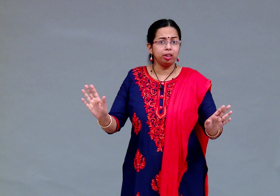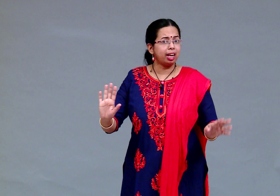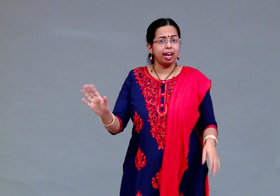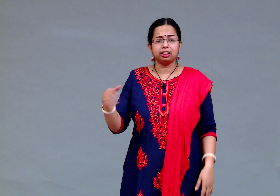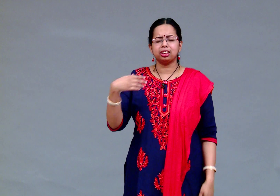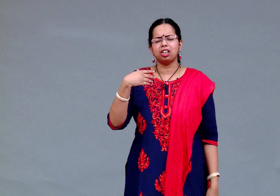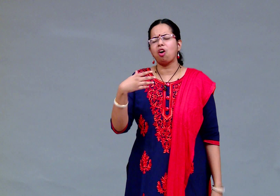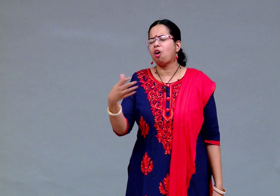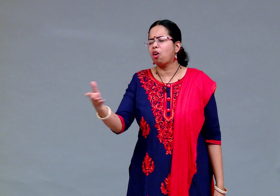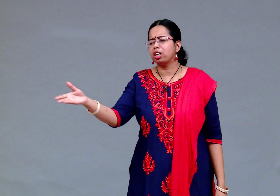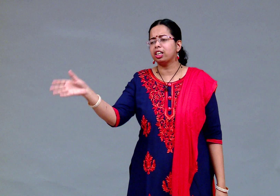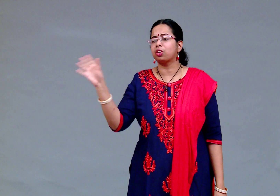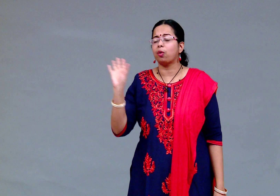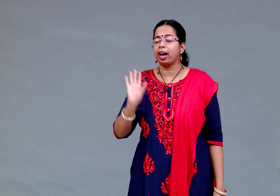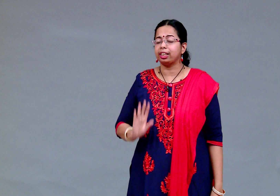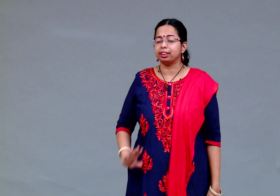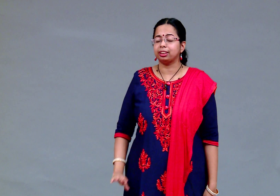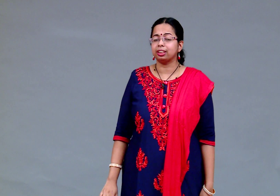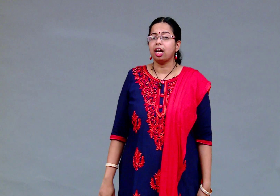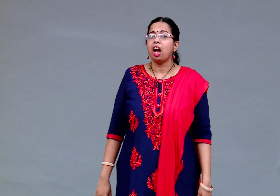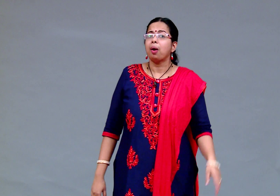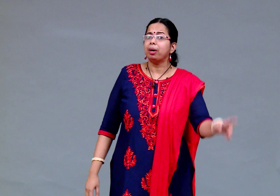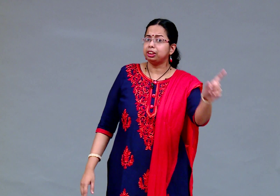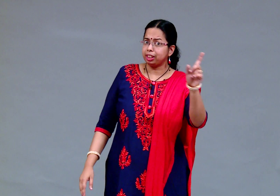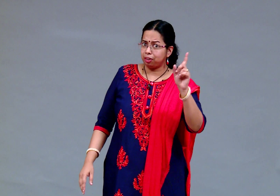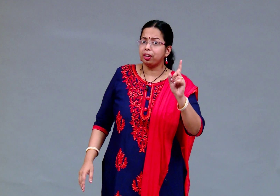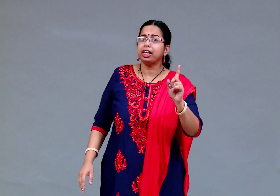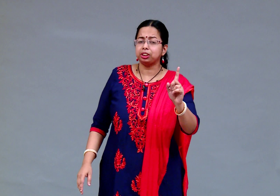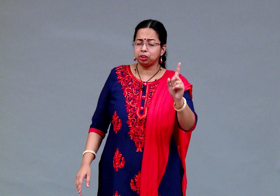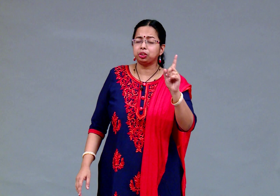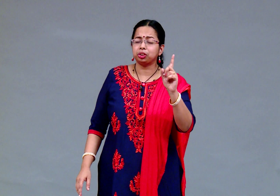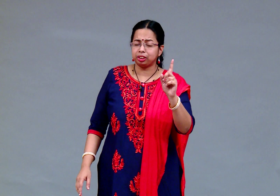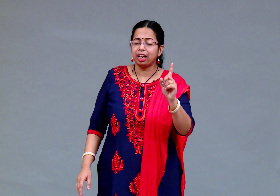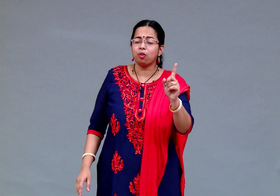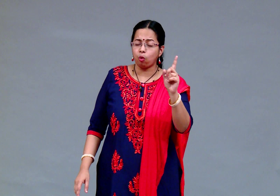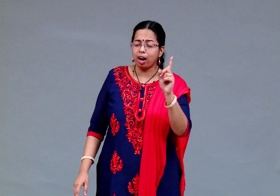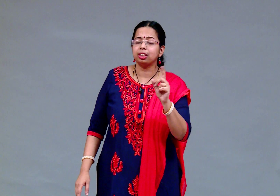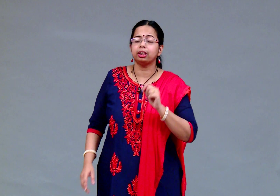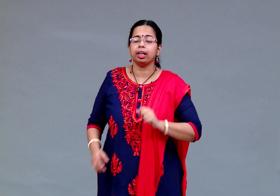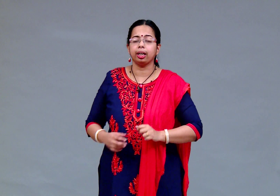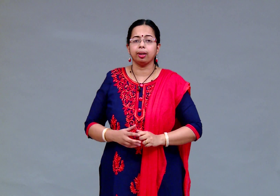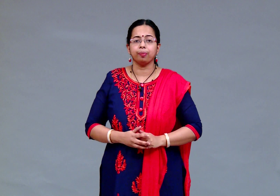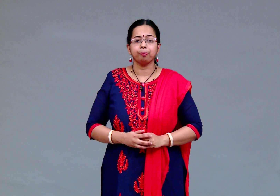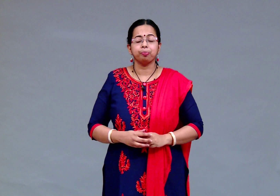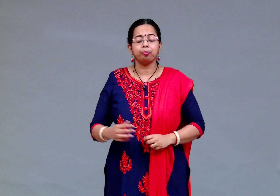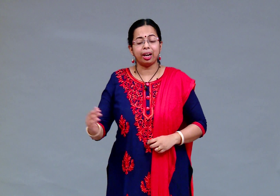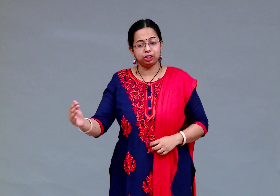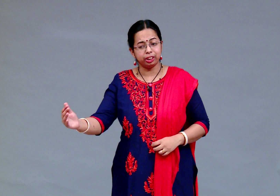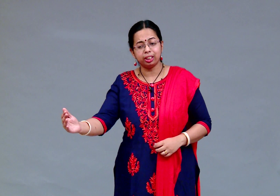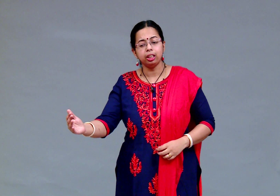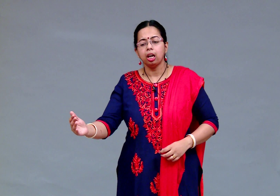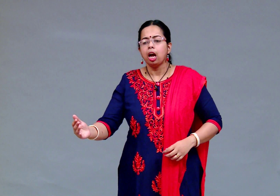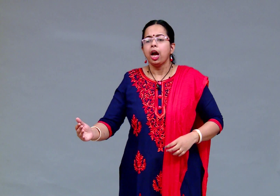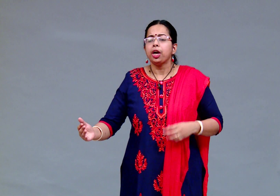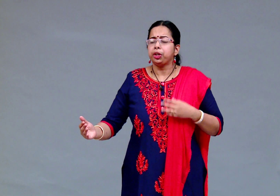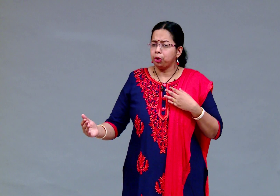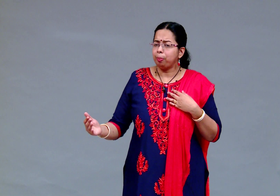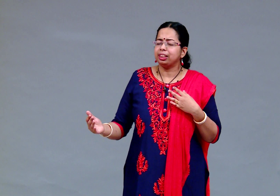answer all her queries but she always used to tell one thing my dear humans